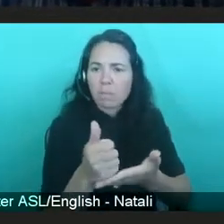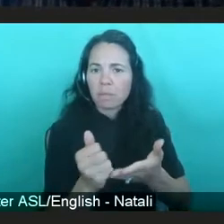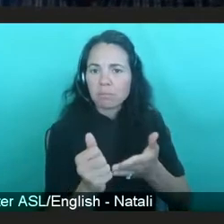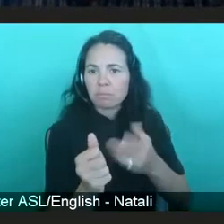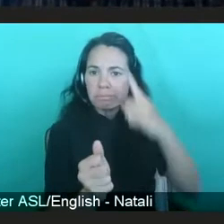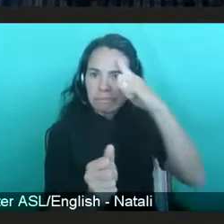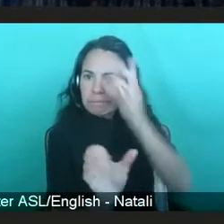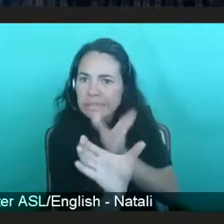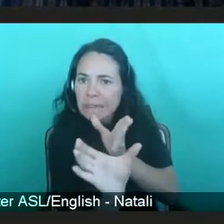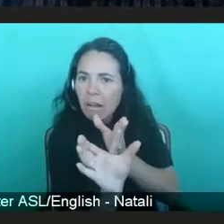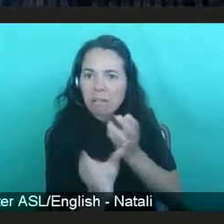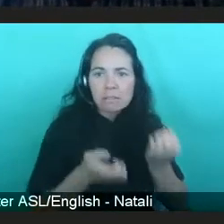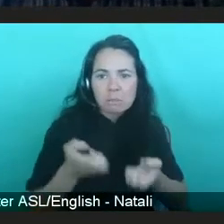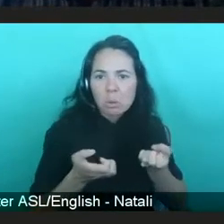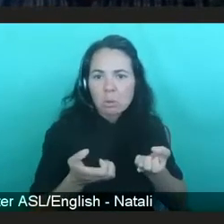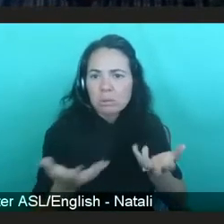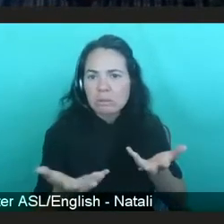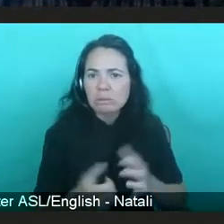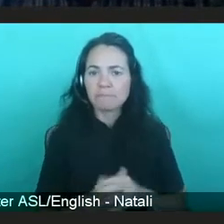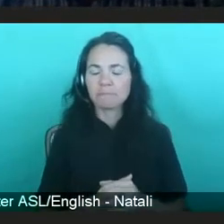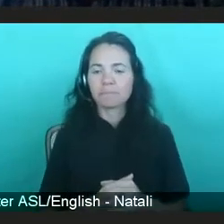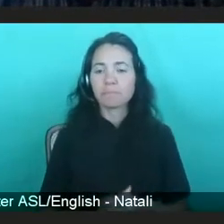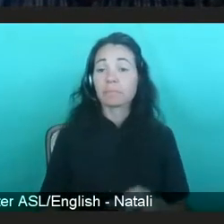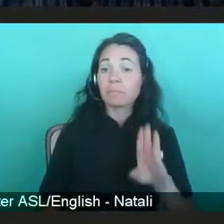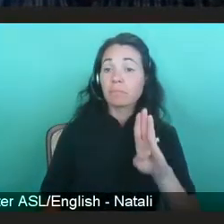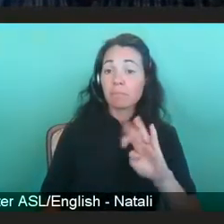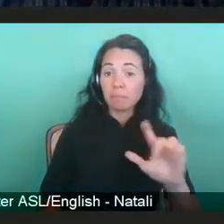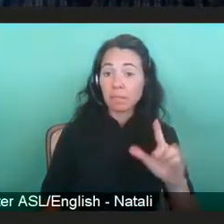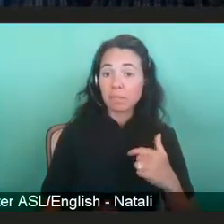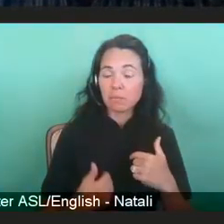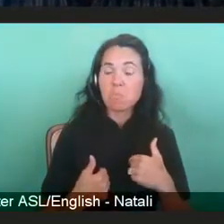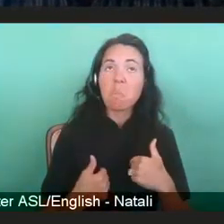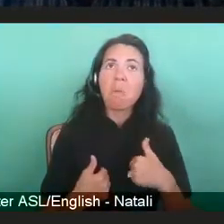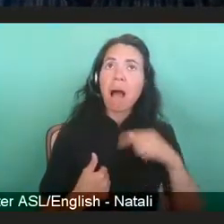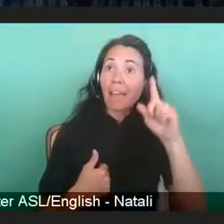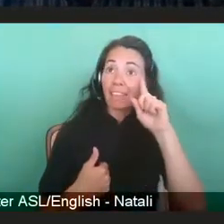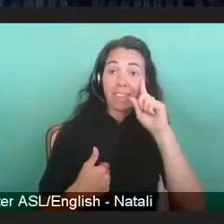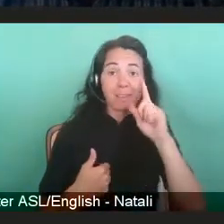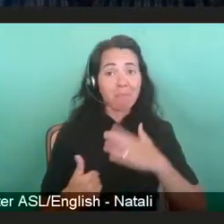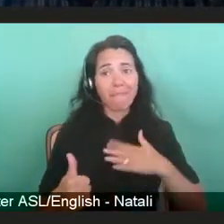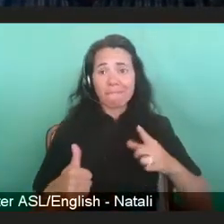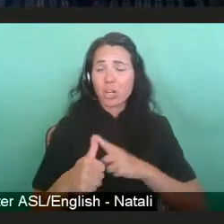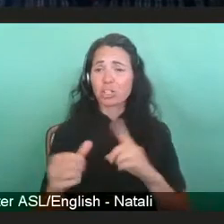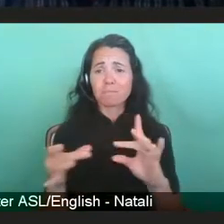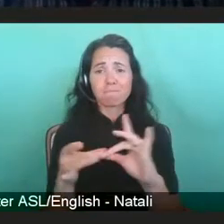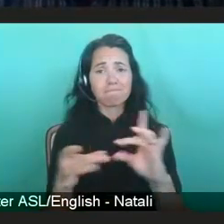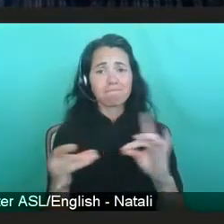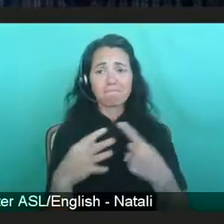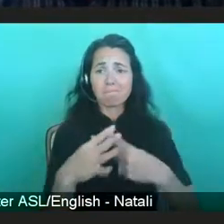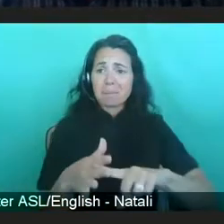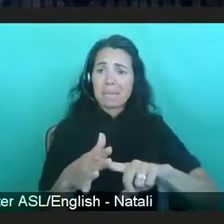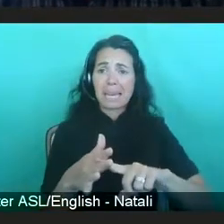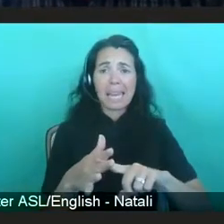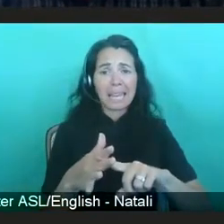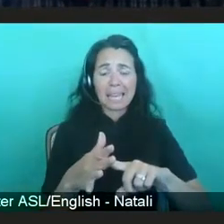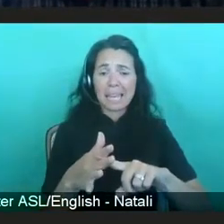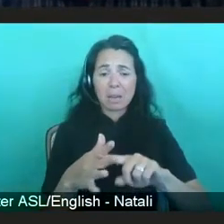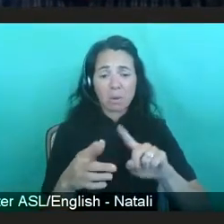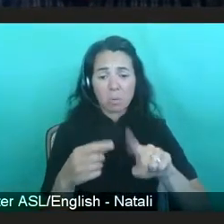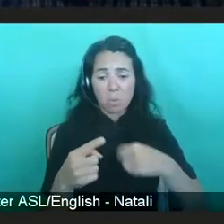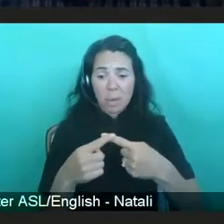Well, I think that what I shared at the beginning of this epidemic